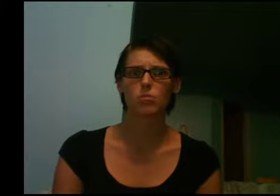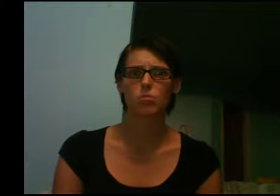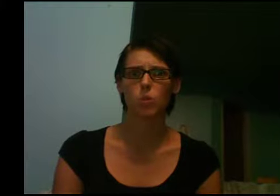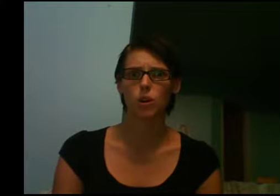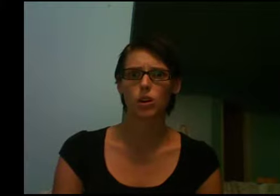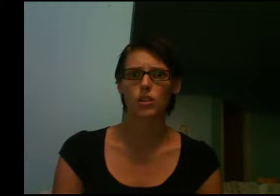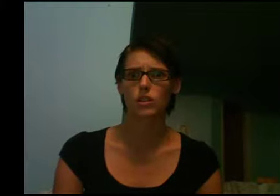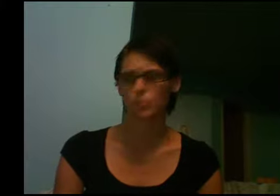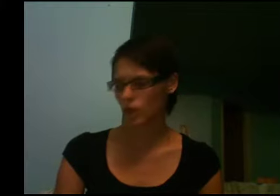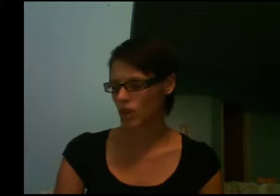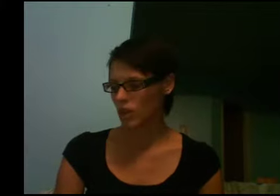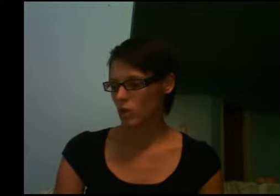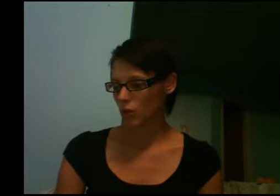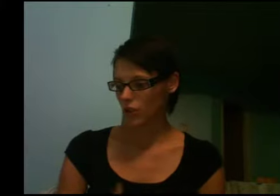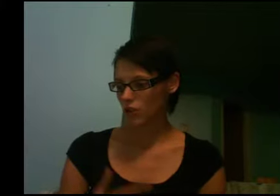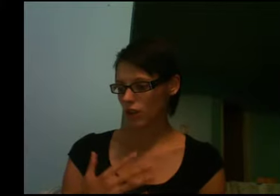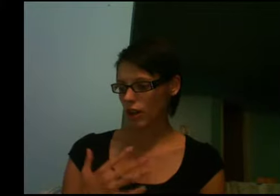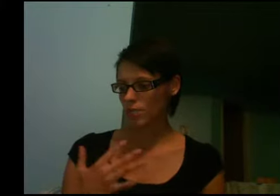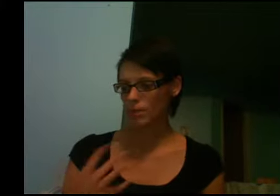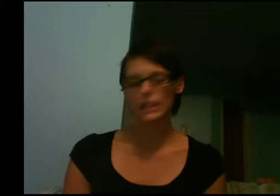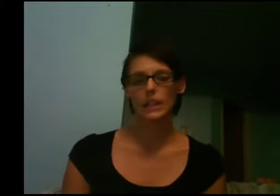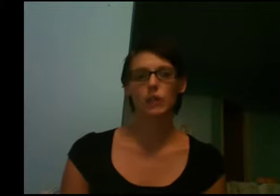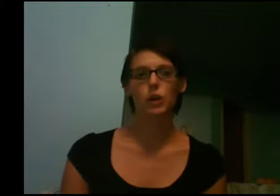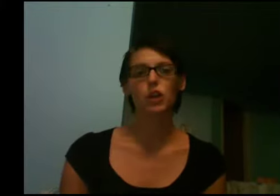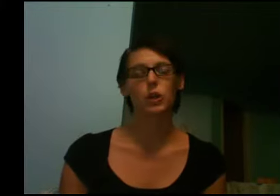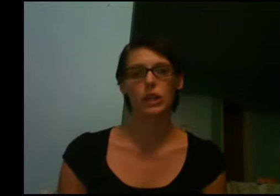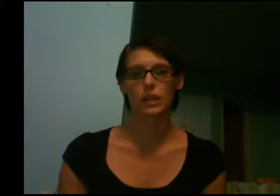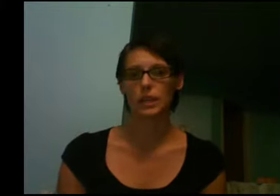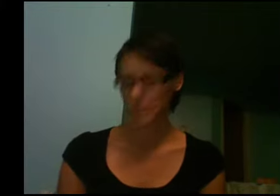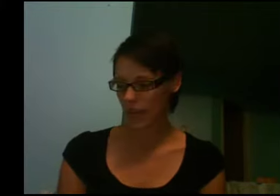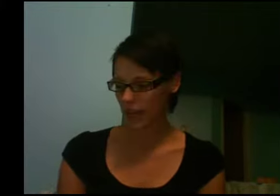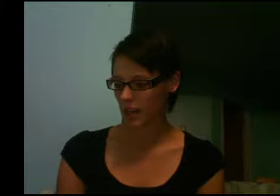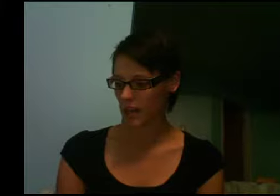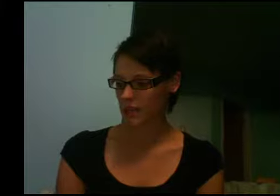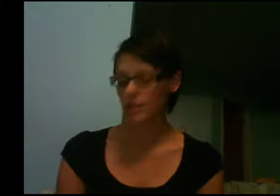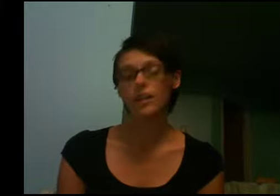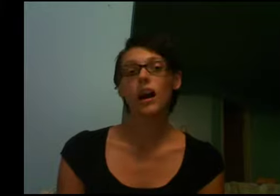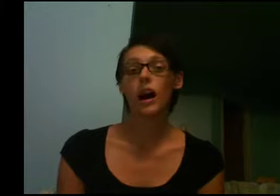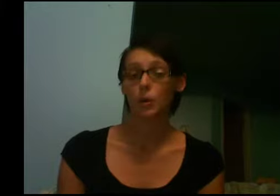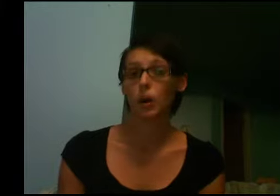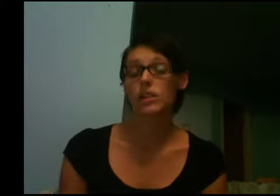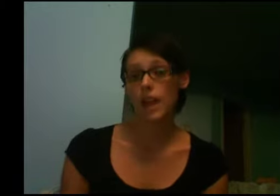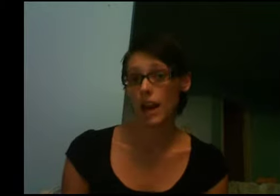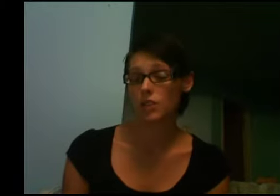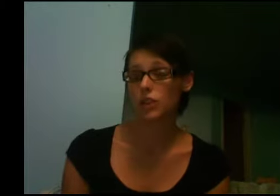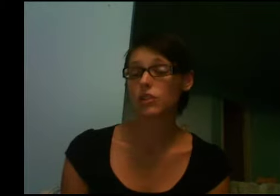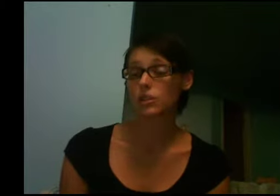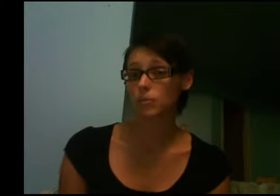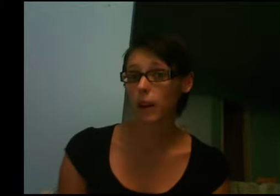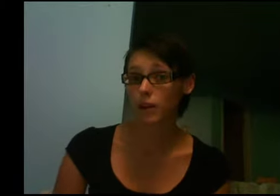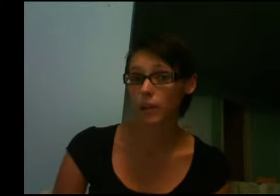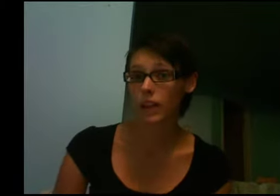more simple, which basically what you're going to be saying is, I want to ask her to marry me.